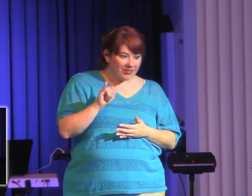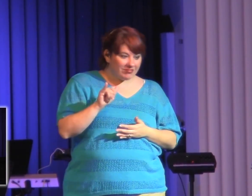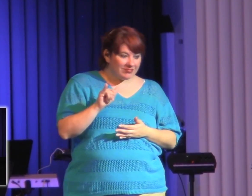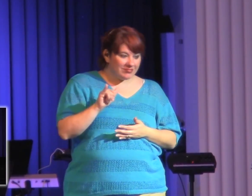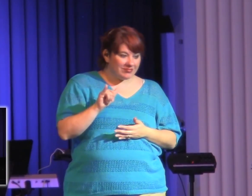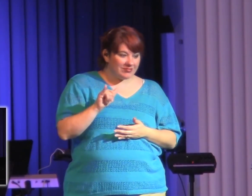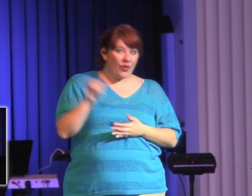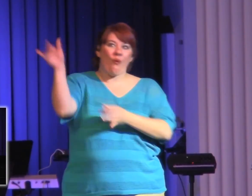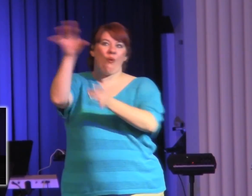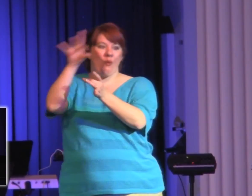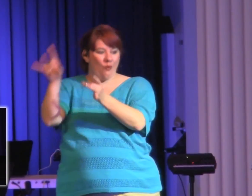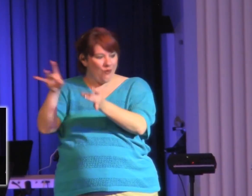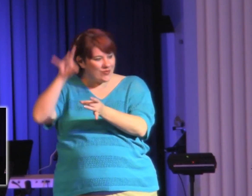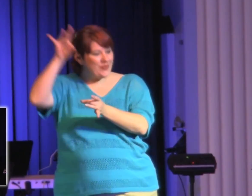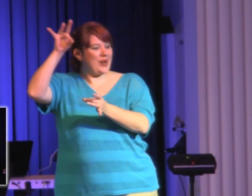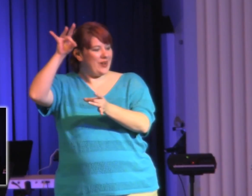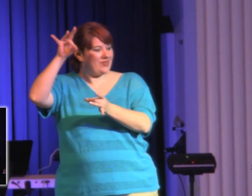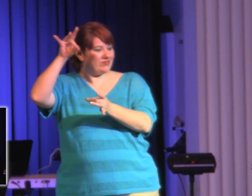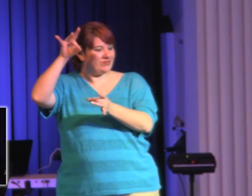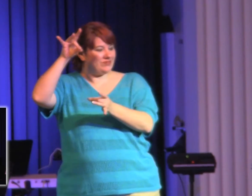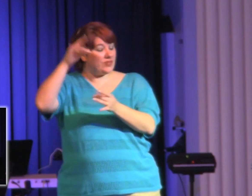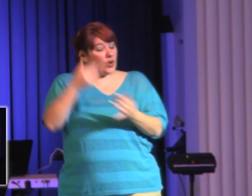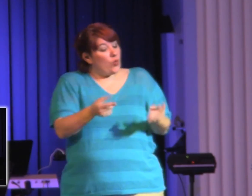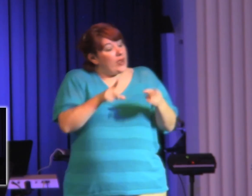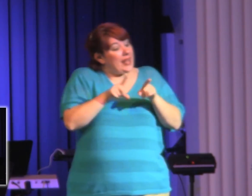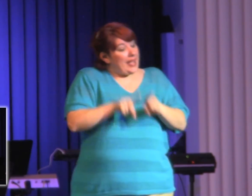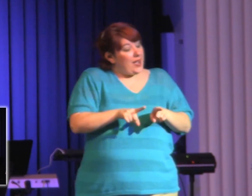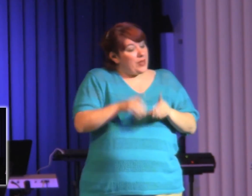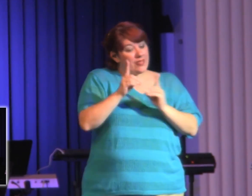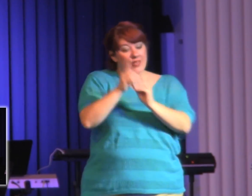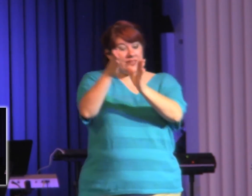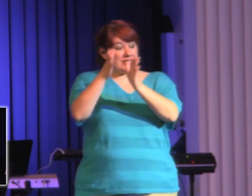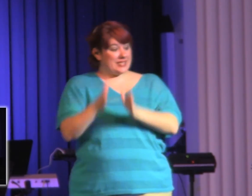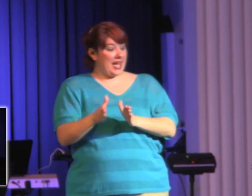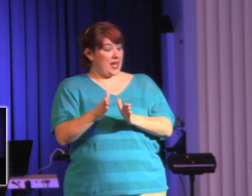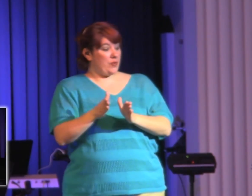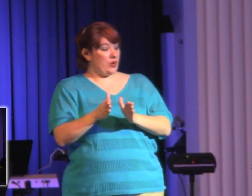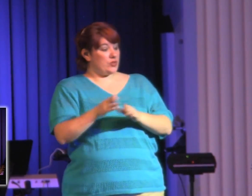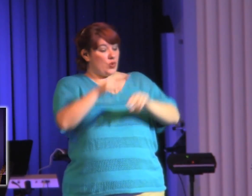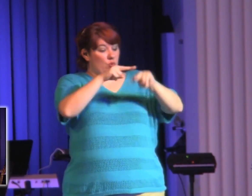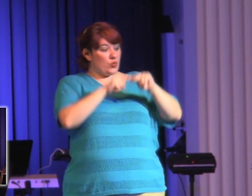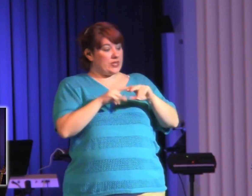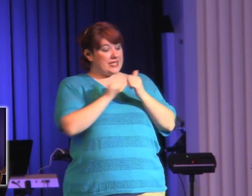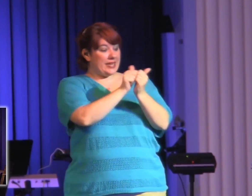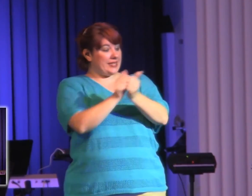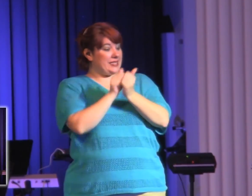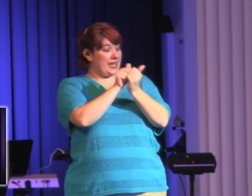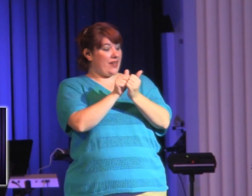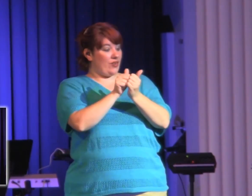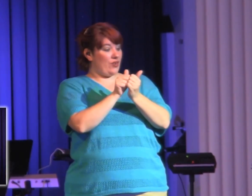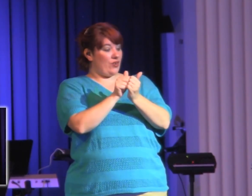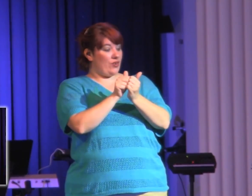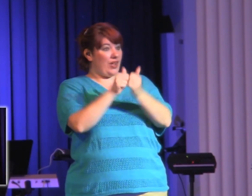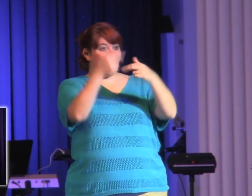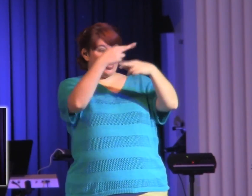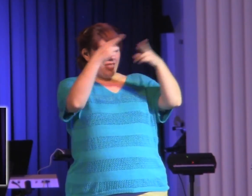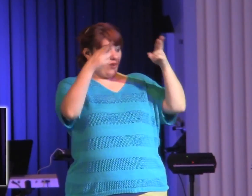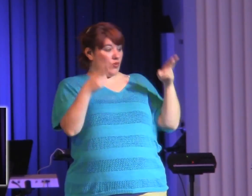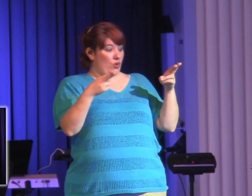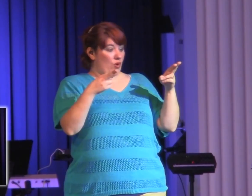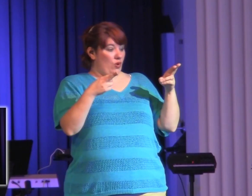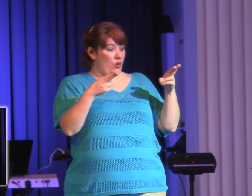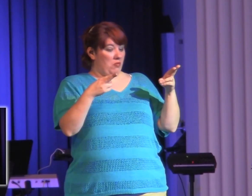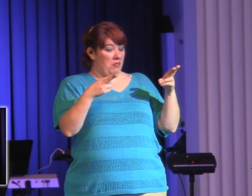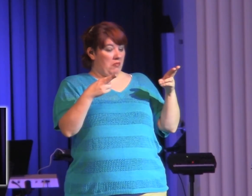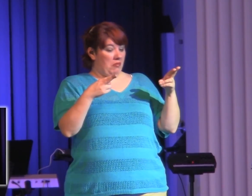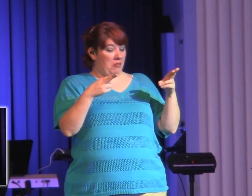believers there had no clue what was going to happen. The unfortunate thing is that you and I, we can see through Scripture what took